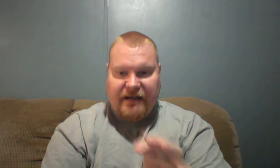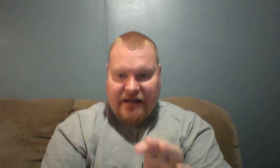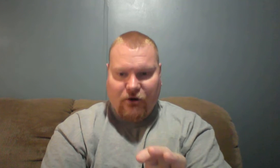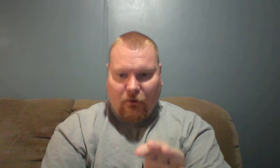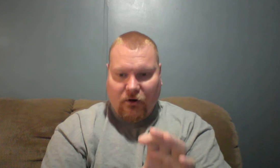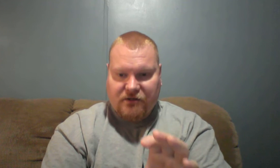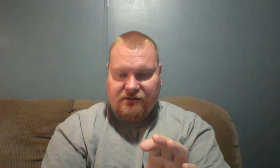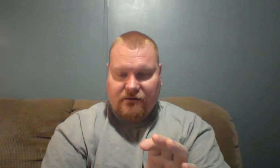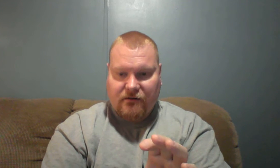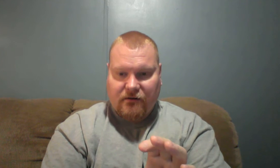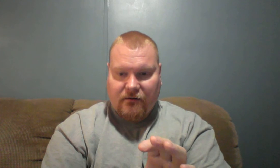earmarks.